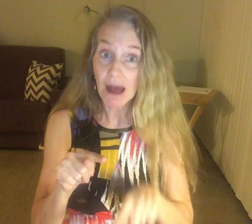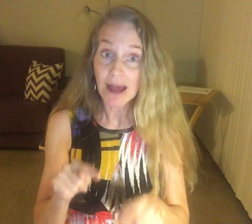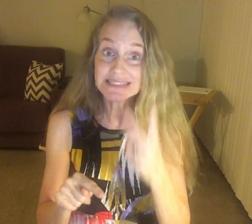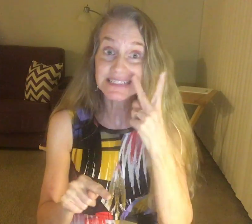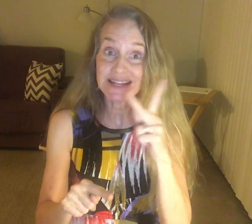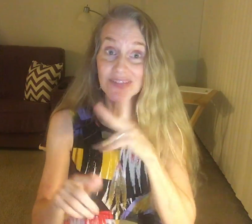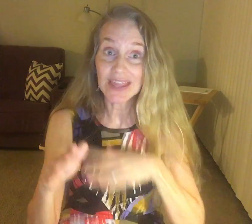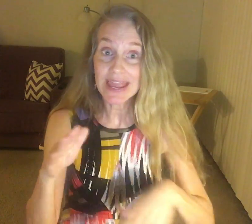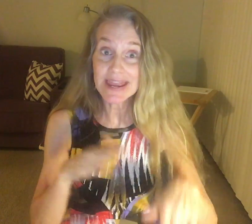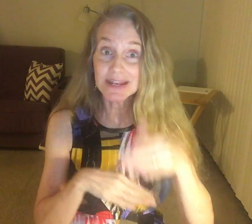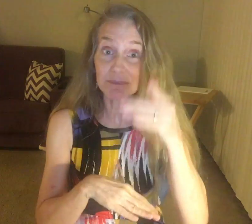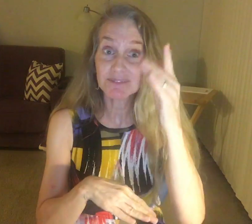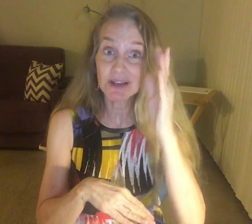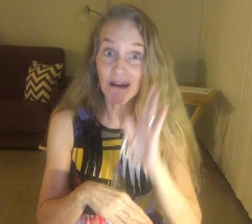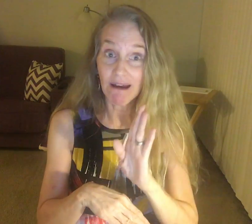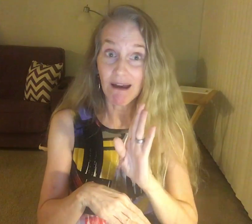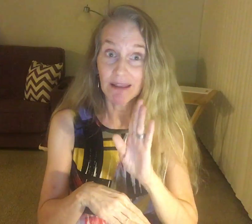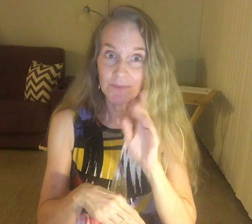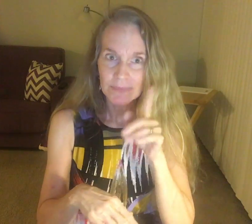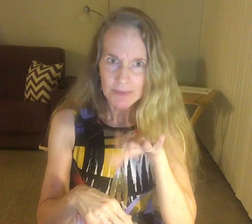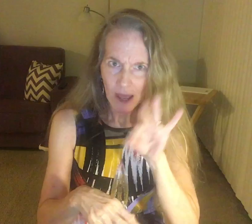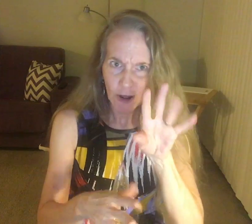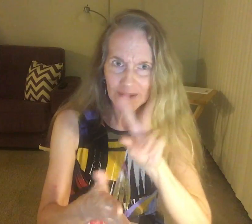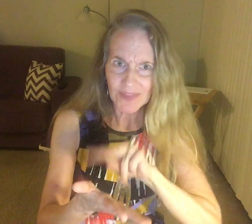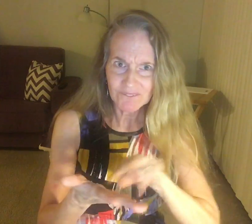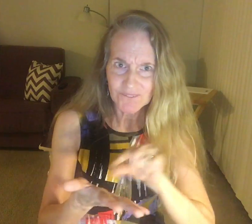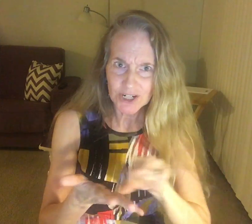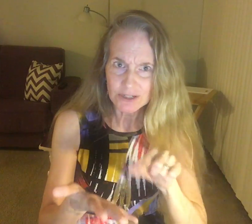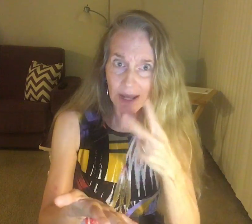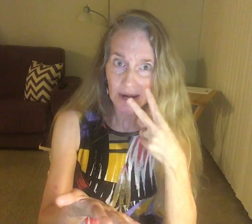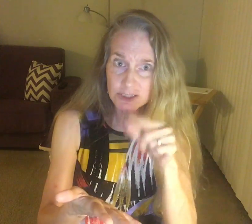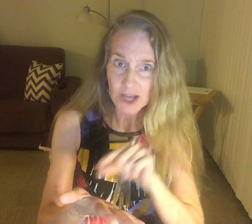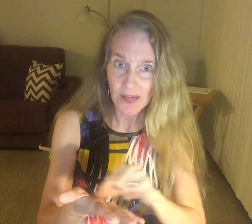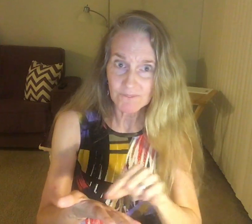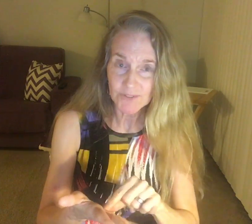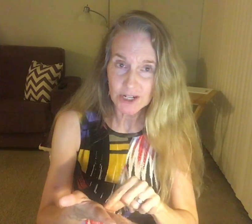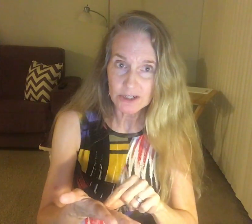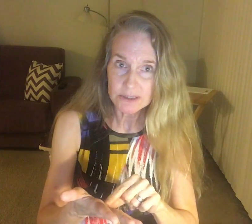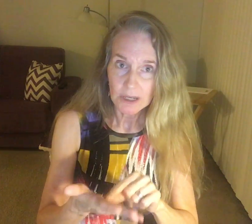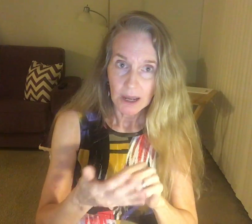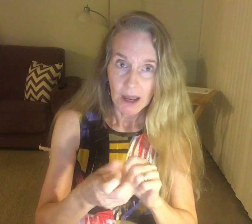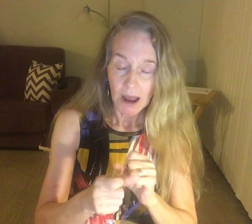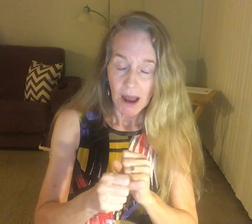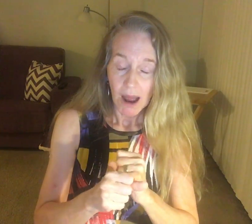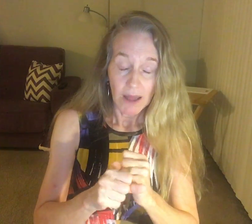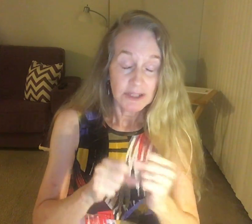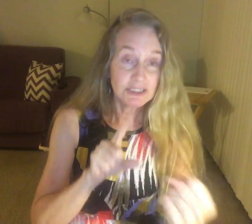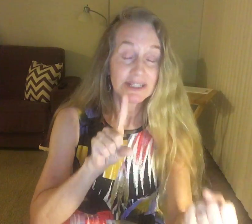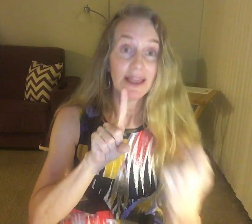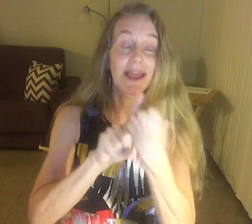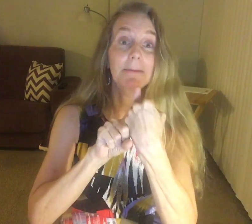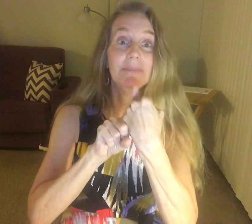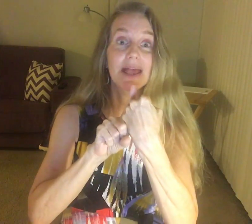see the kingdom of God, and look at that bird, and I saw the bird, on this heavy,